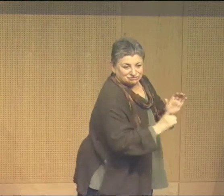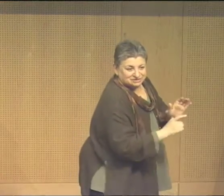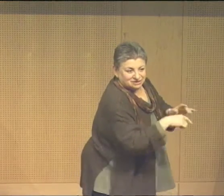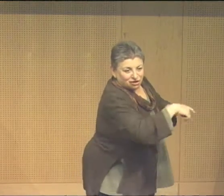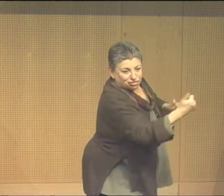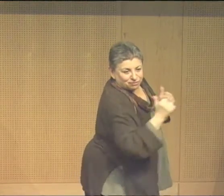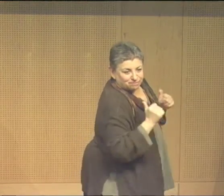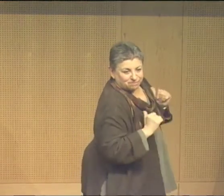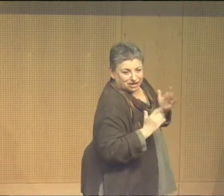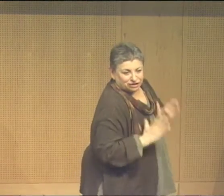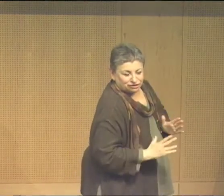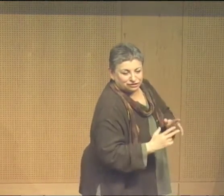carrier